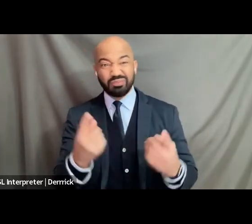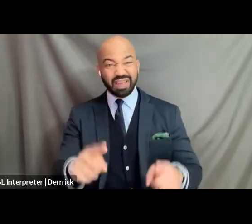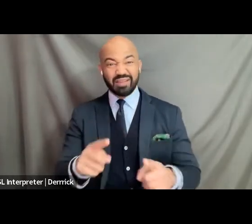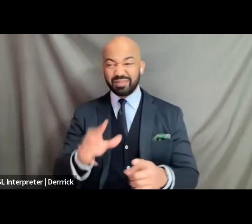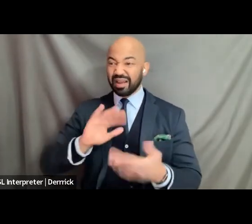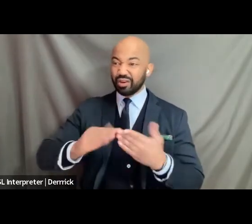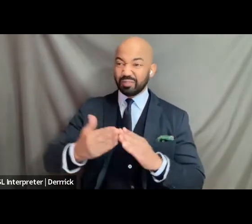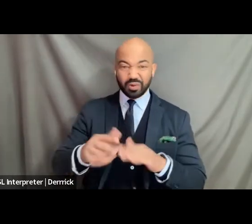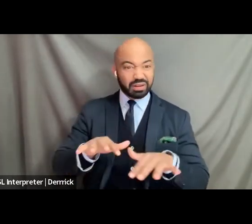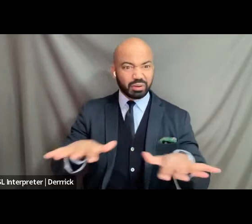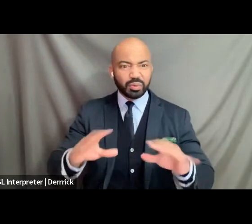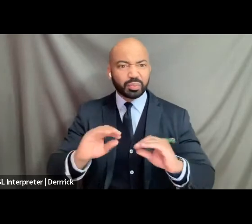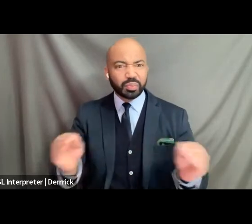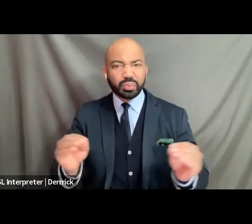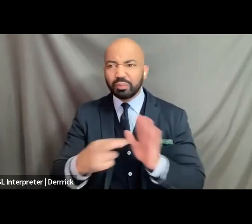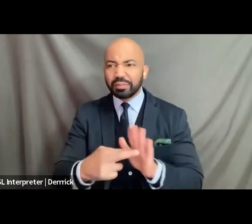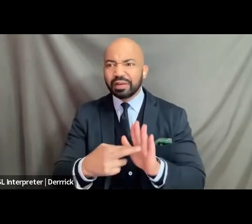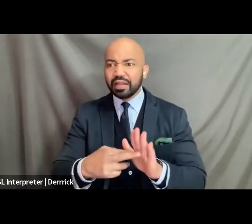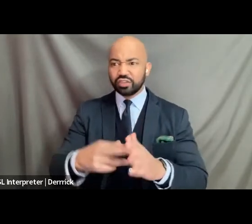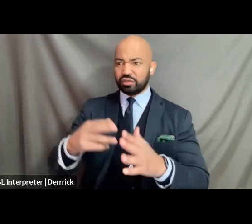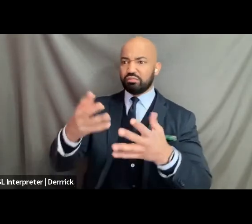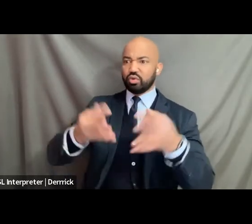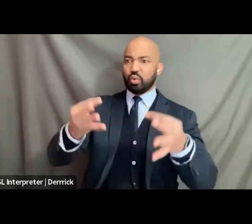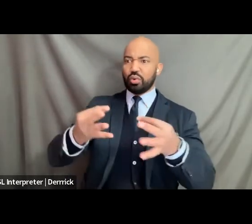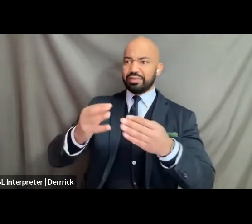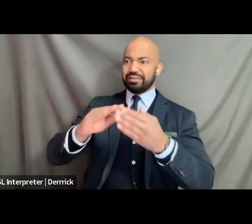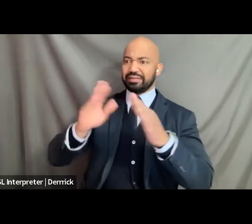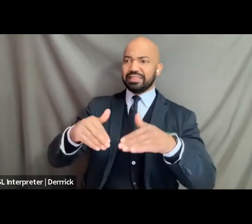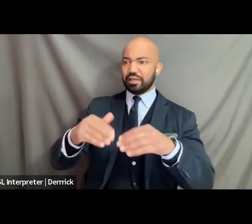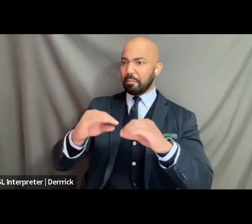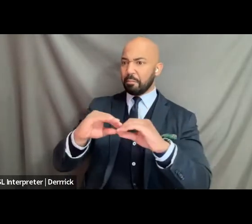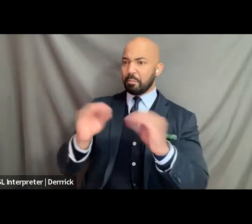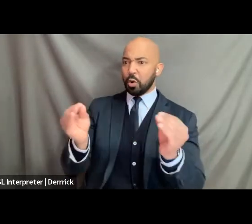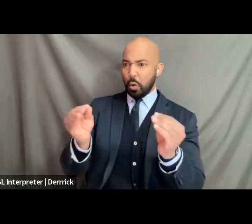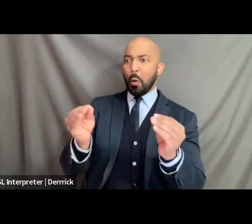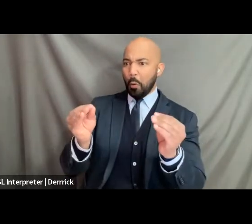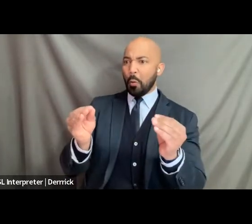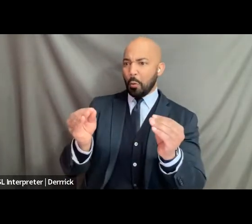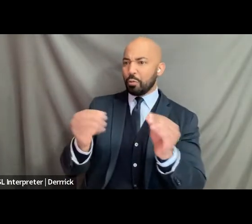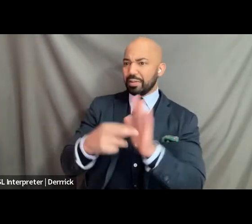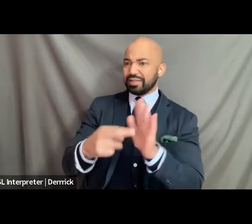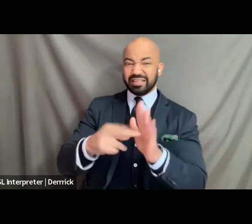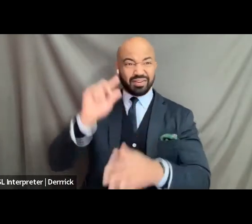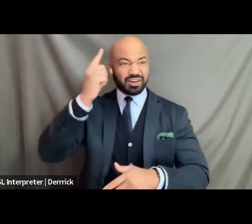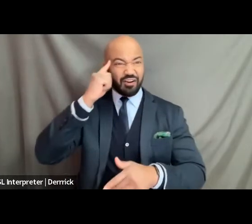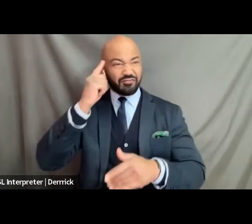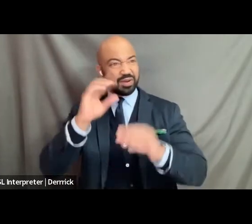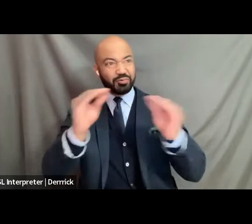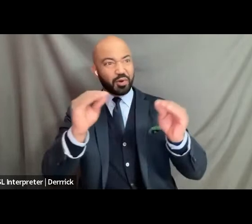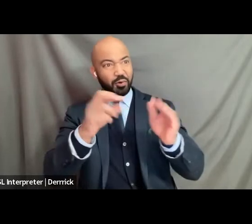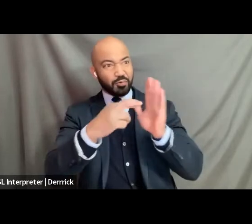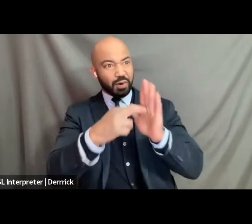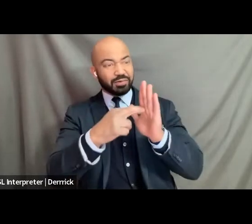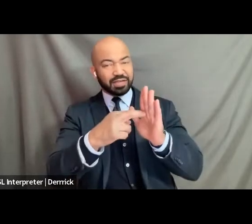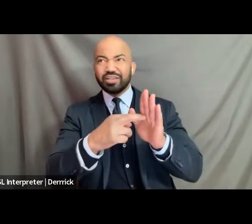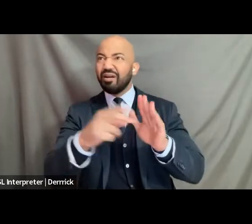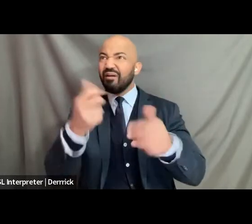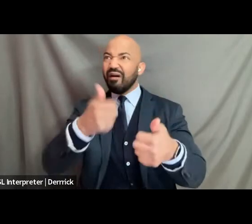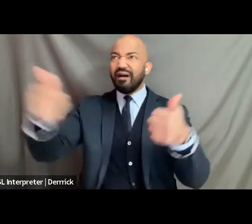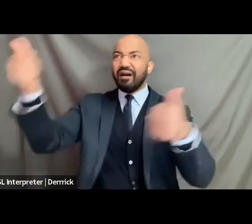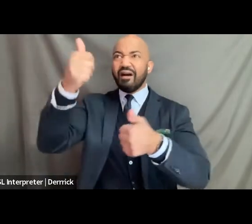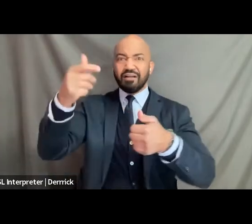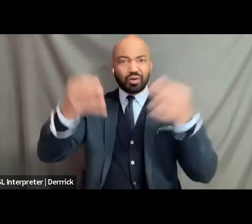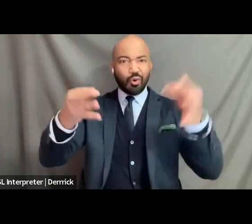then where where does that really leave us and so this discussion is so important and i'm hoping moving forward that you know